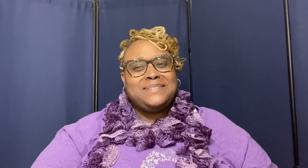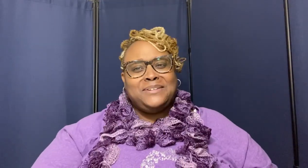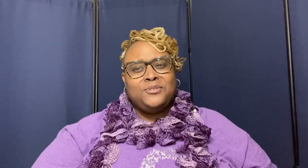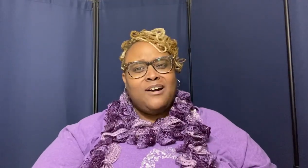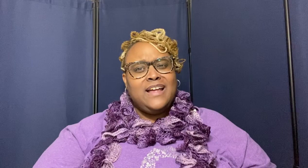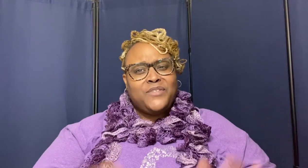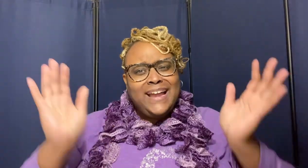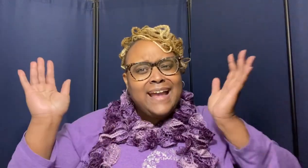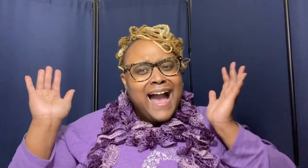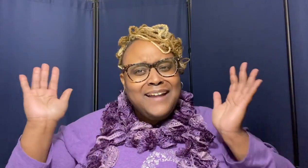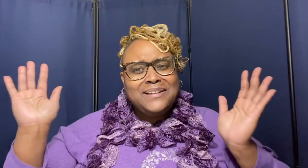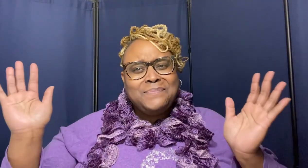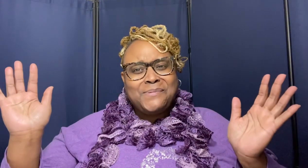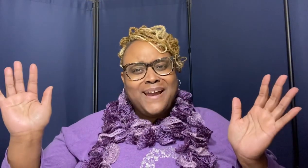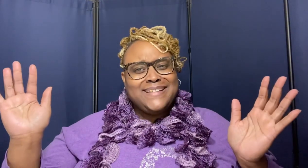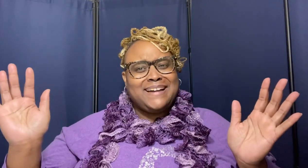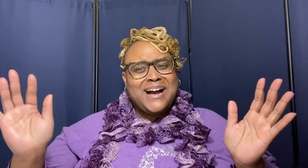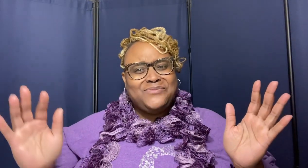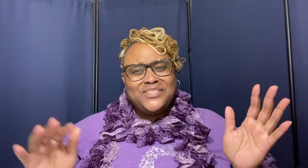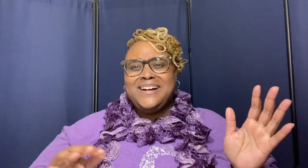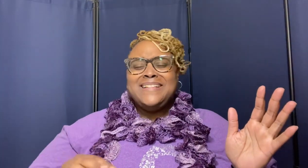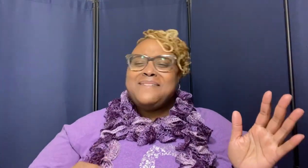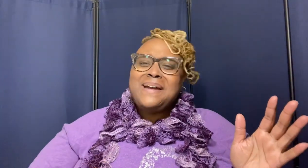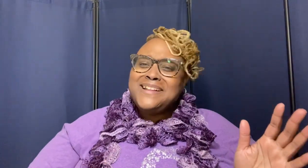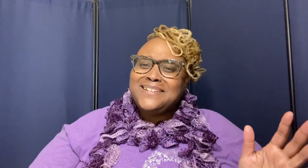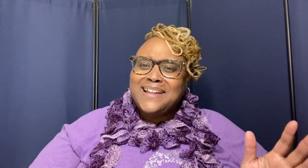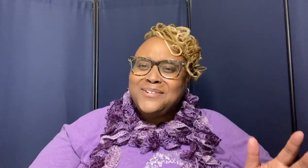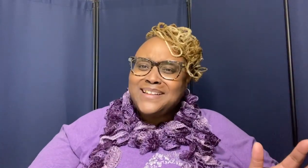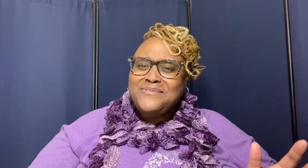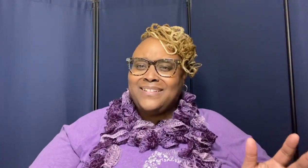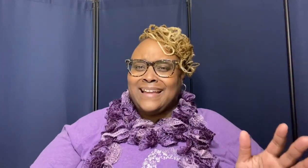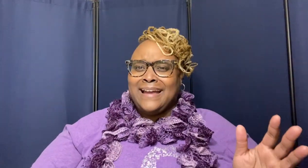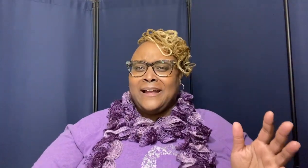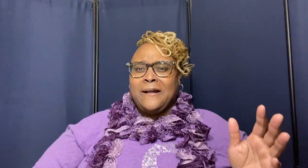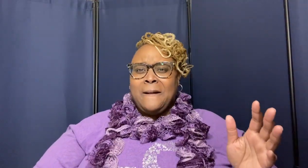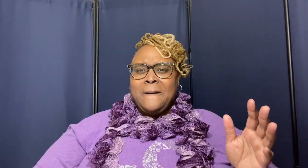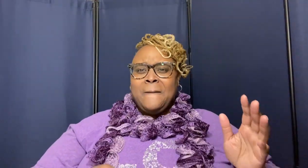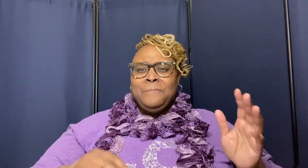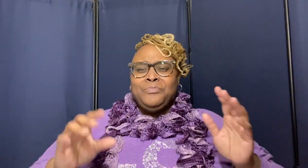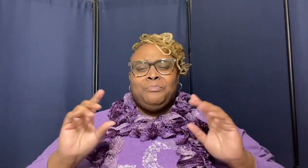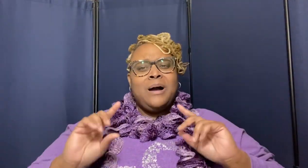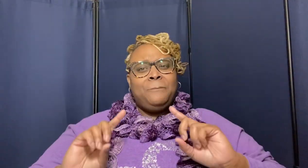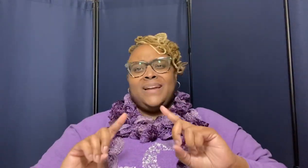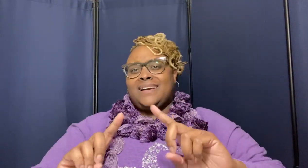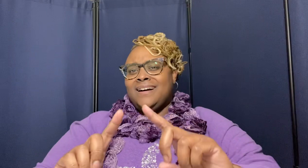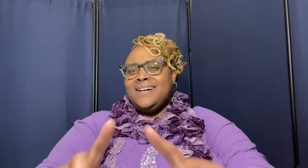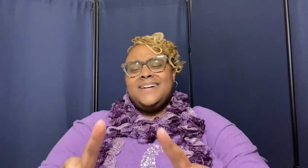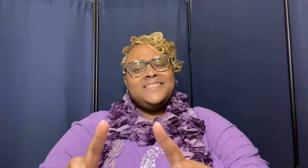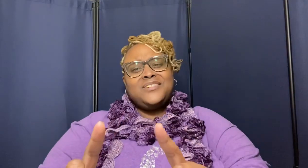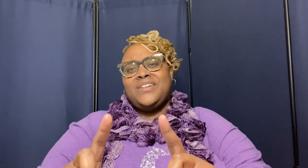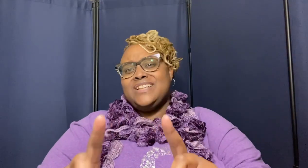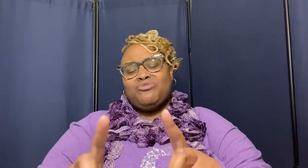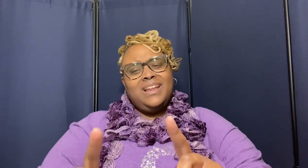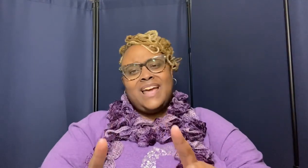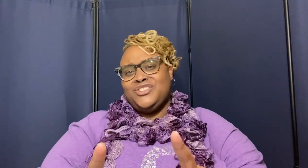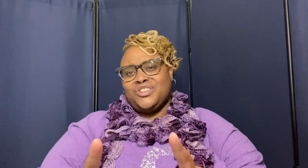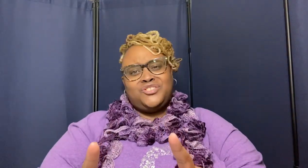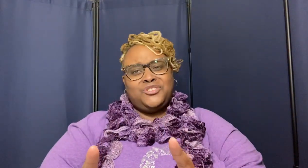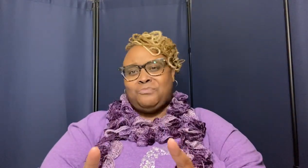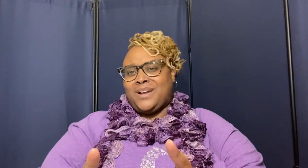that doing all that for he had nothing to praise god that man just lost everything but because of his relationship with